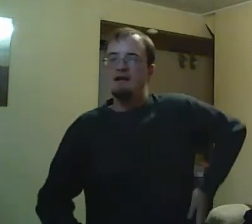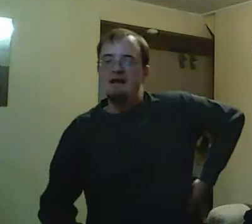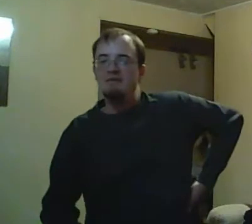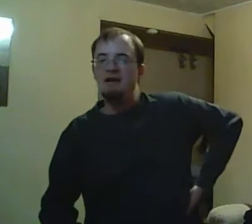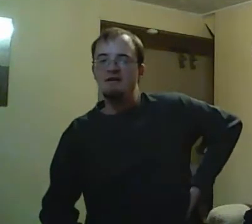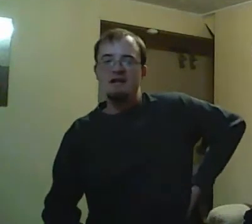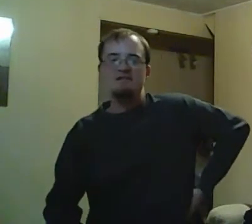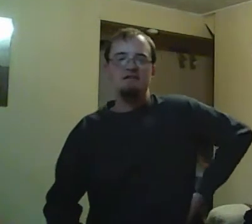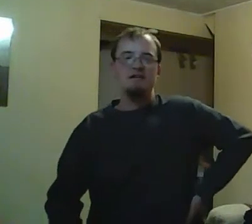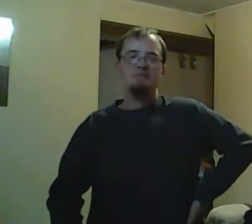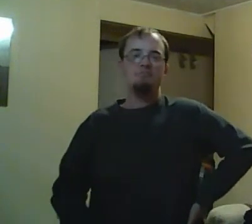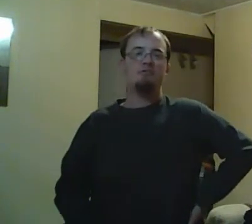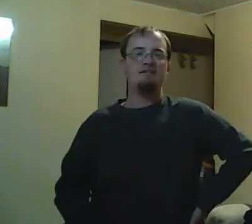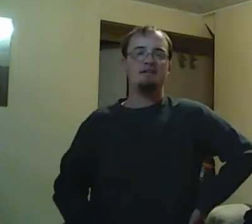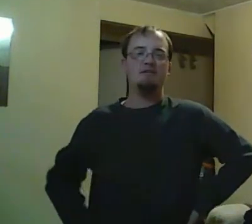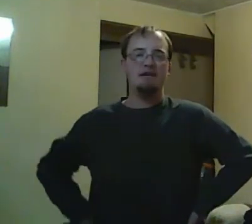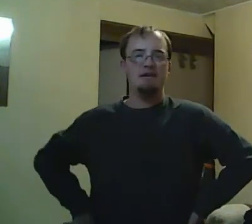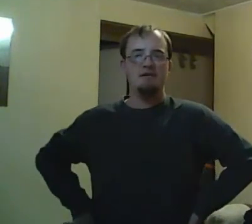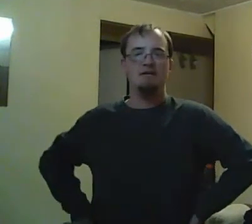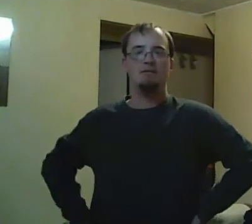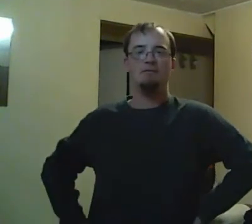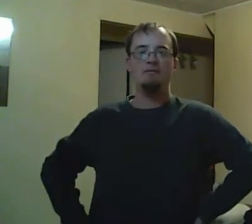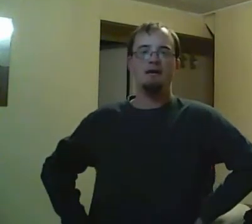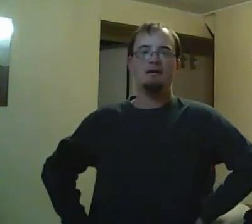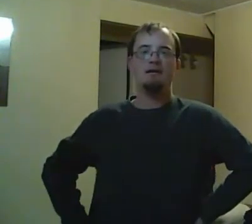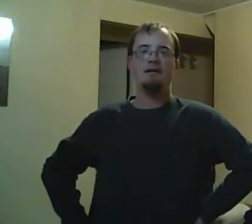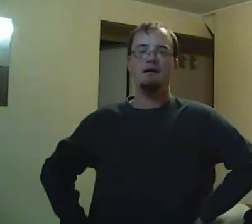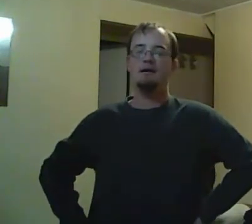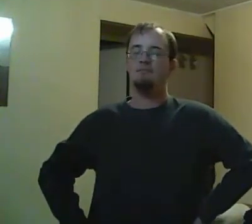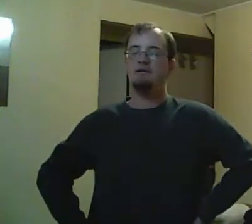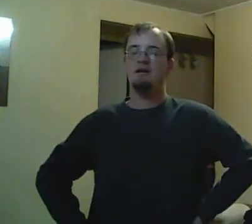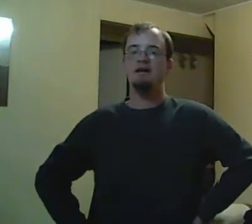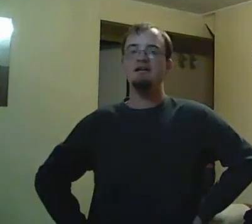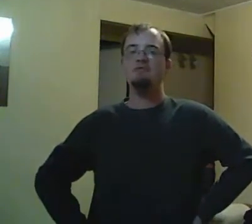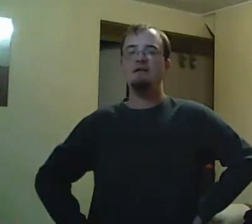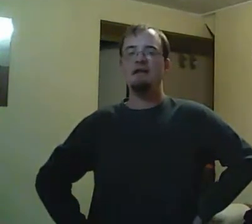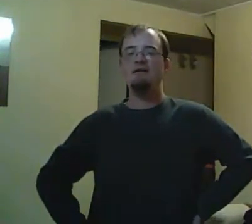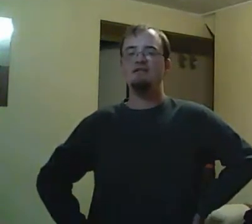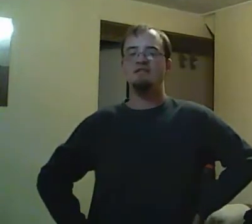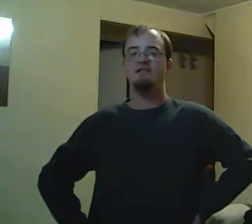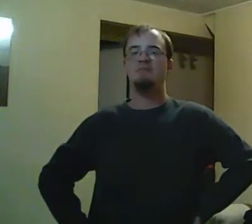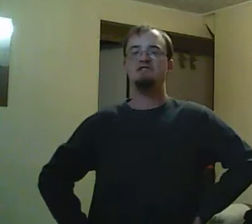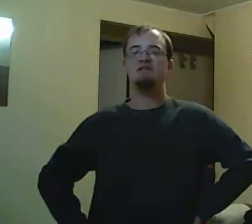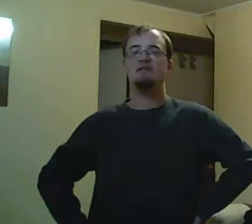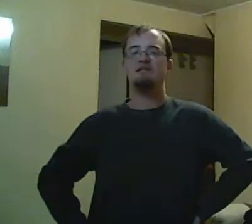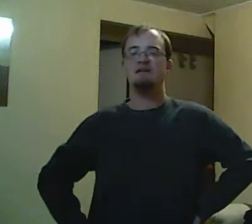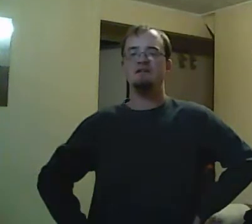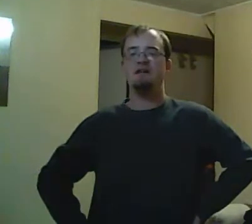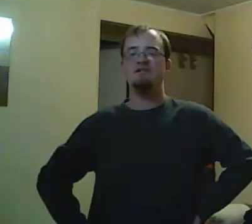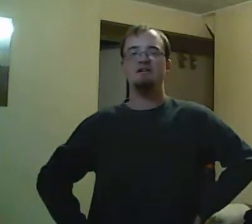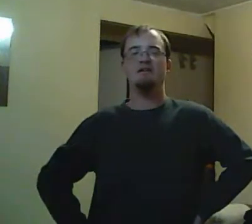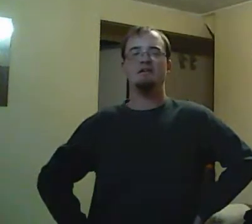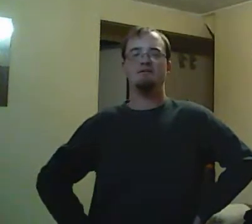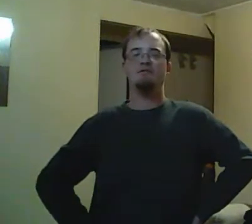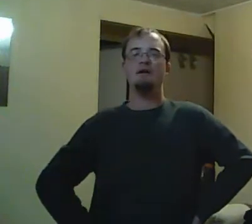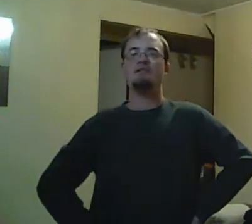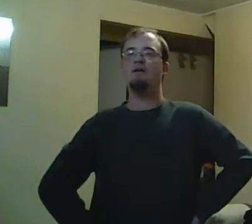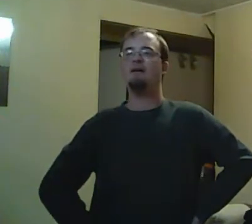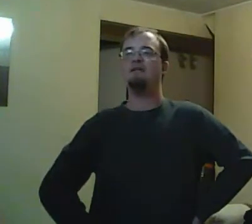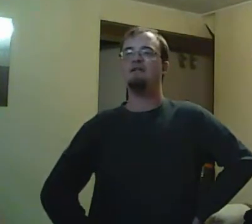display. But, so, what you got here is an easy way for Emma to fit in. Because, you know, Emma does not have any friends with